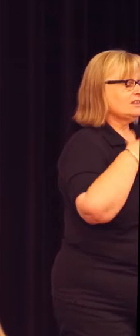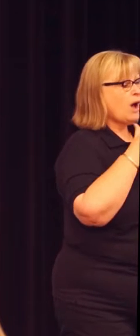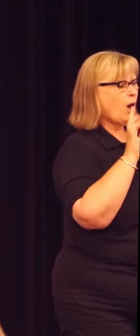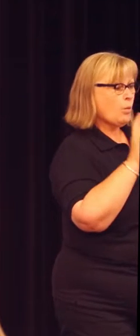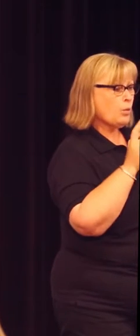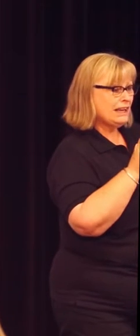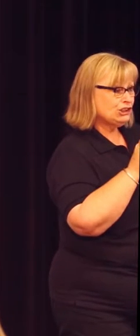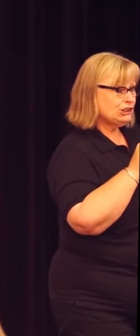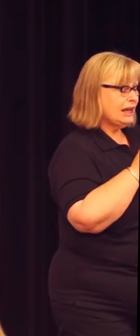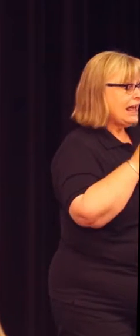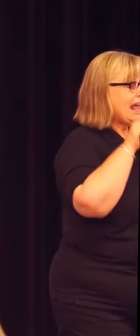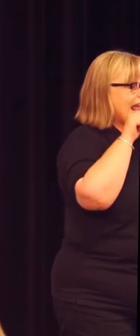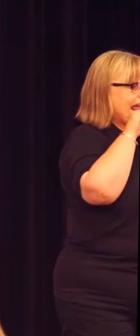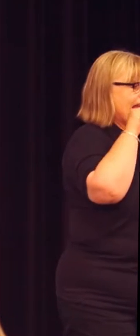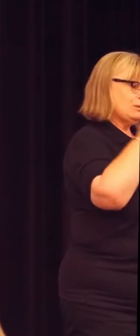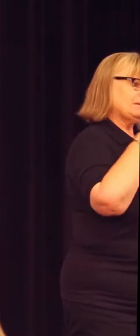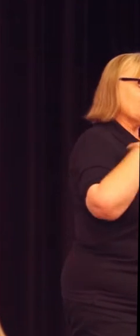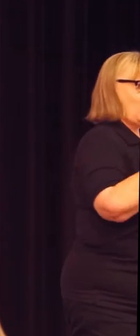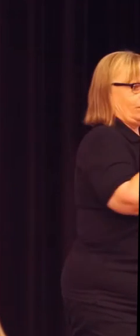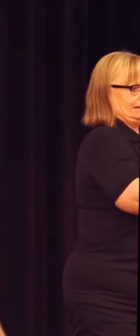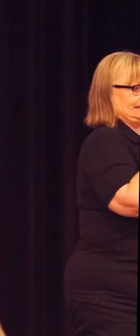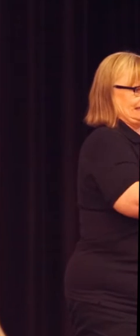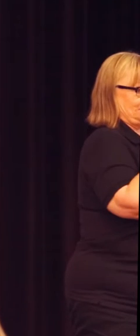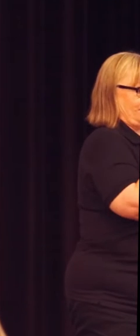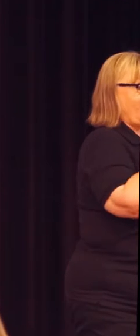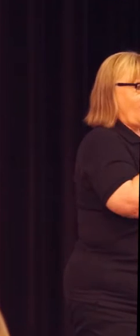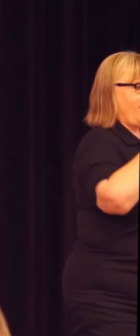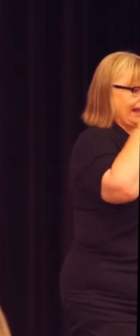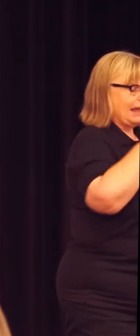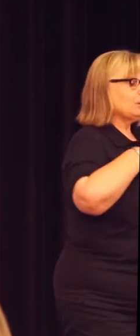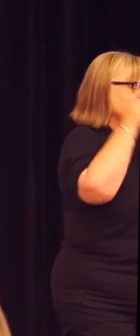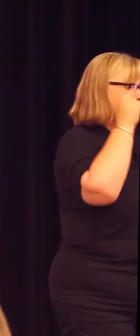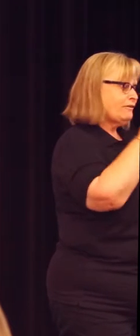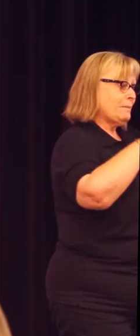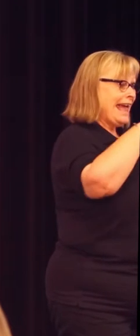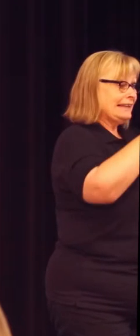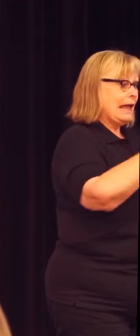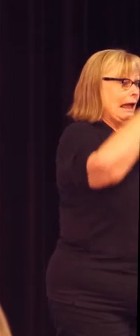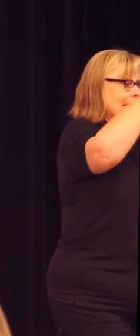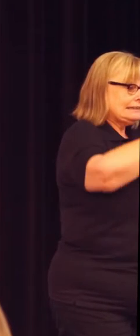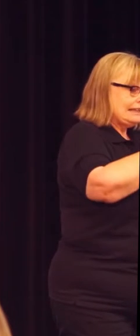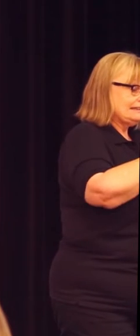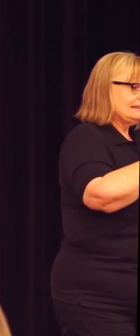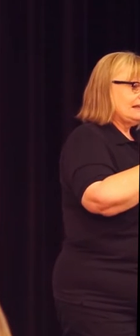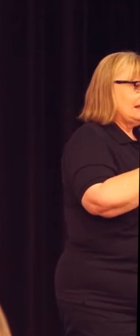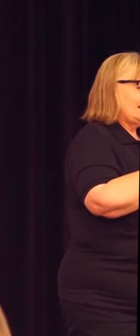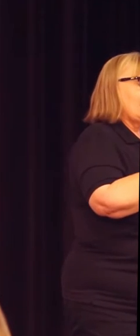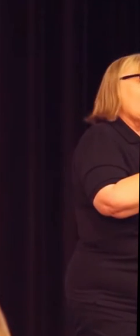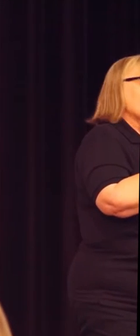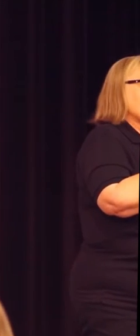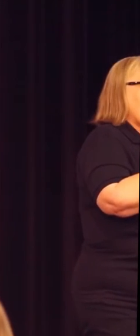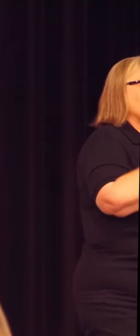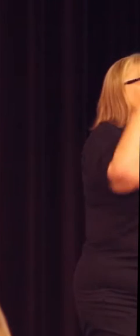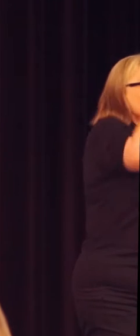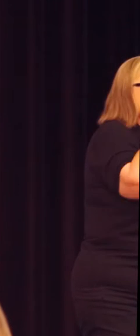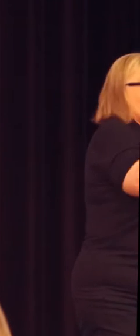it was as accessible as it could be because I know from edX that this all presumes great access to the internet,